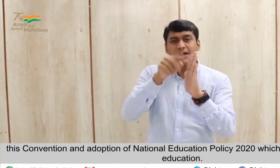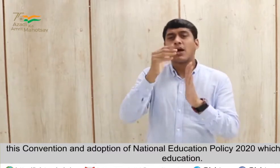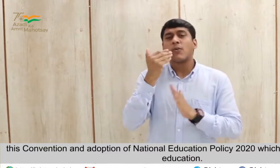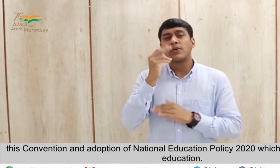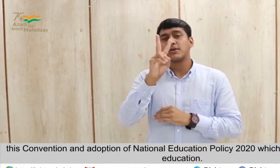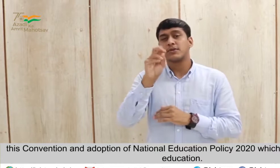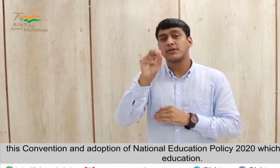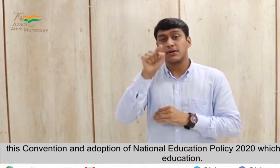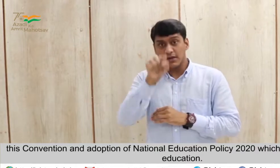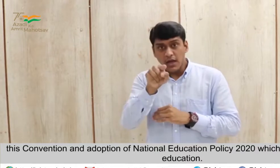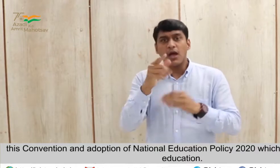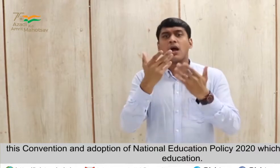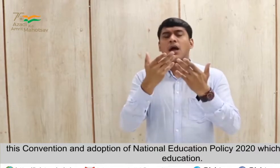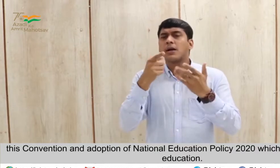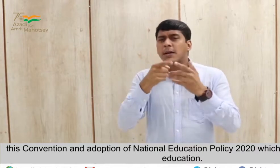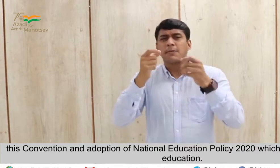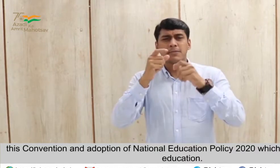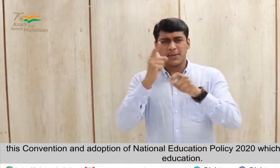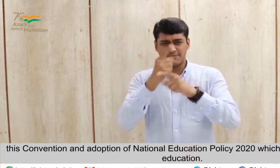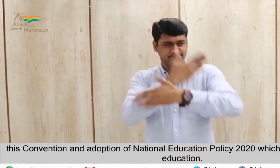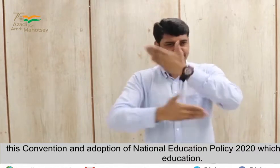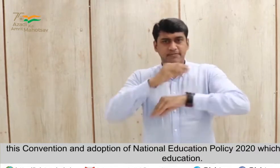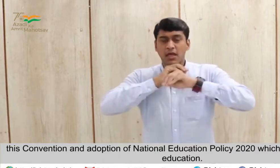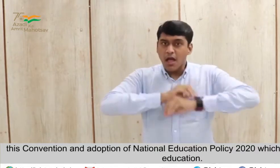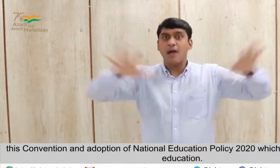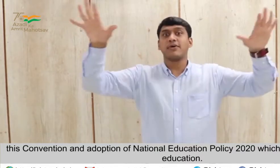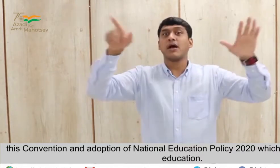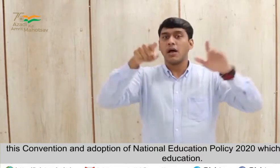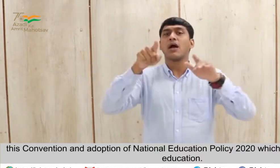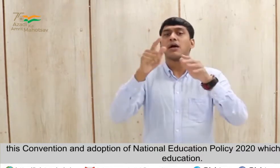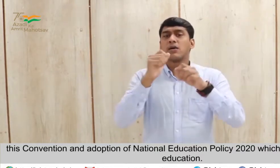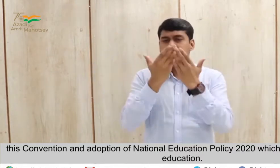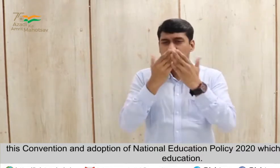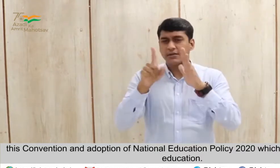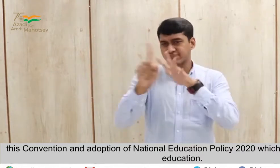Education Policy 2020, which promotes inclusive education.